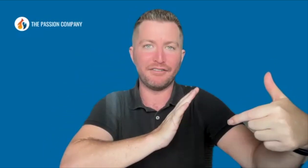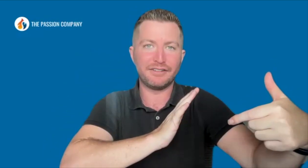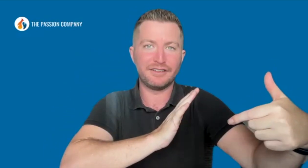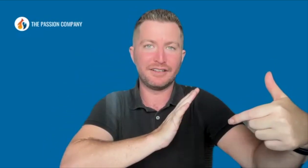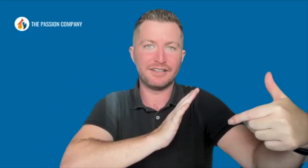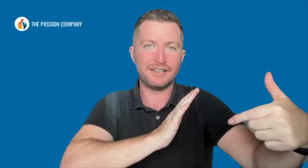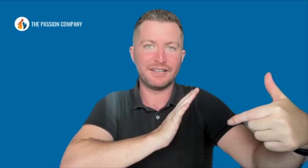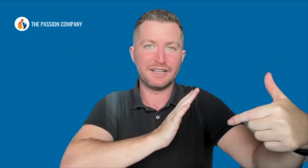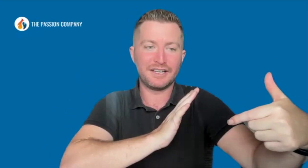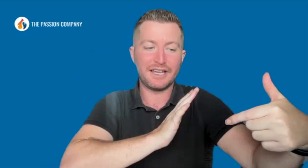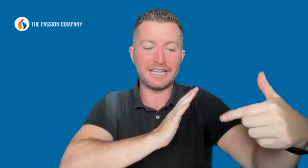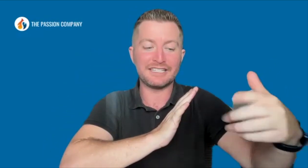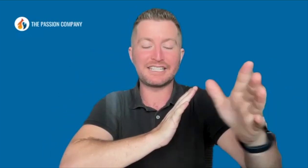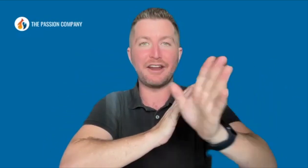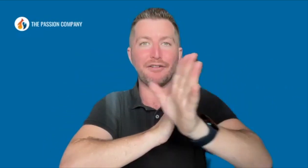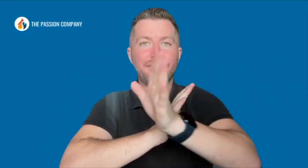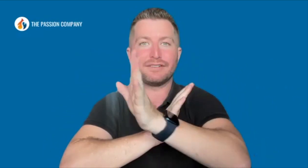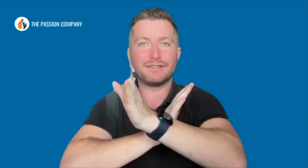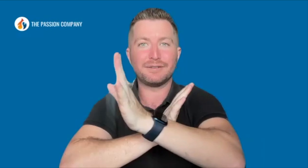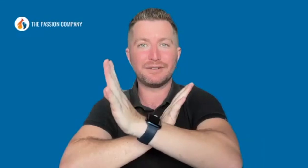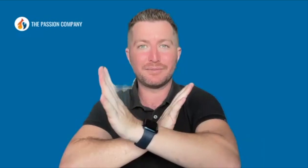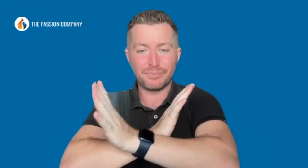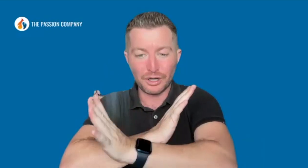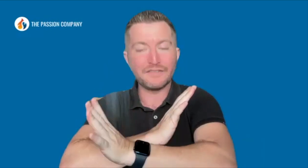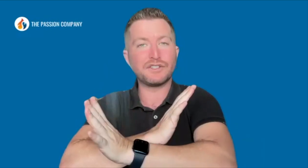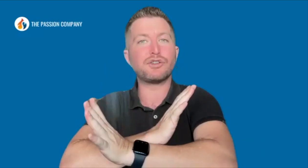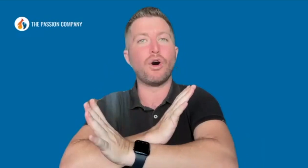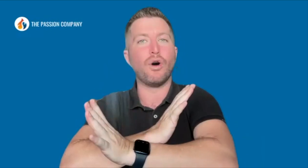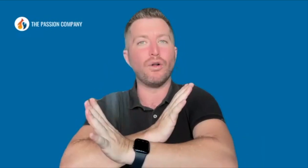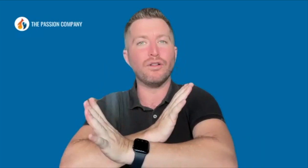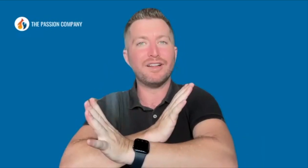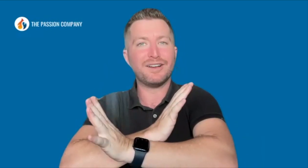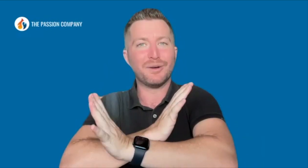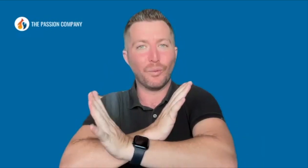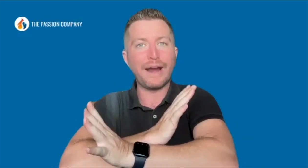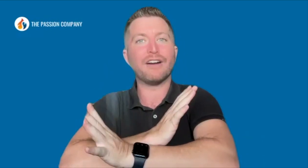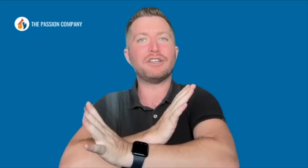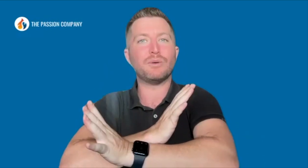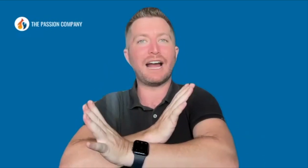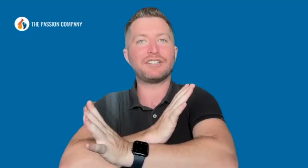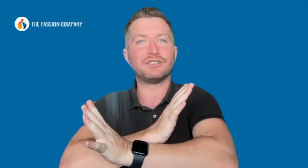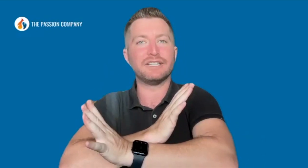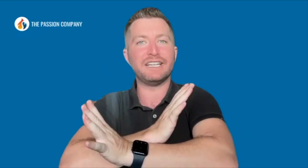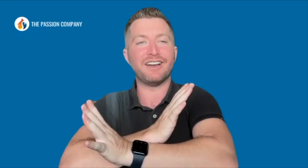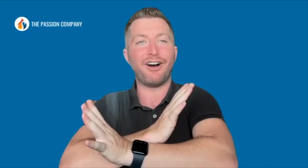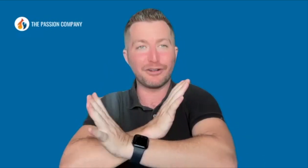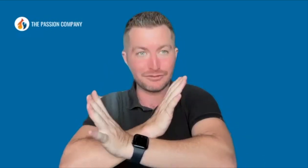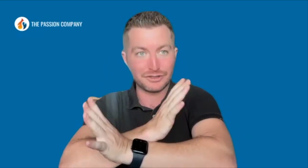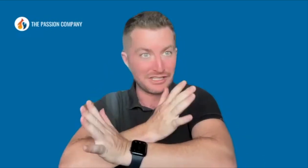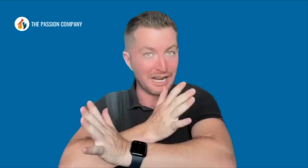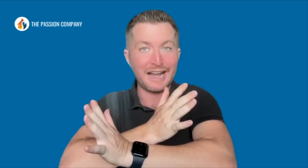instead of putting the soul. Where you actually are designed